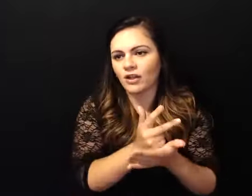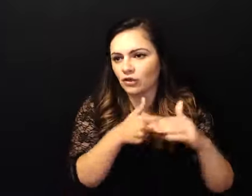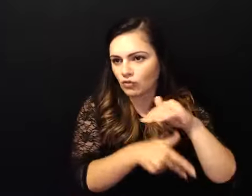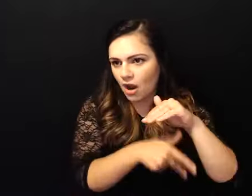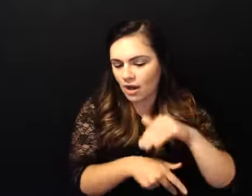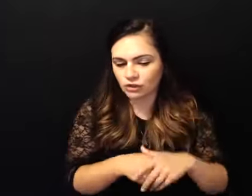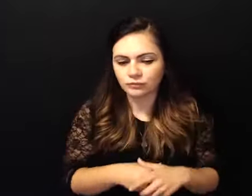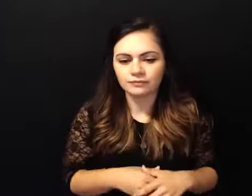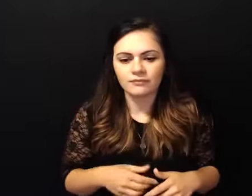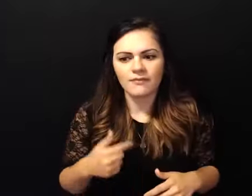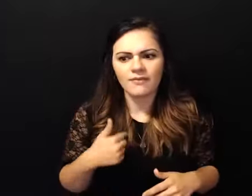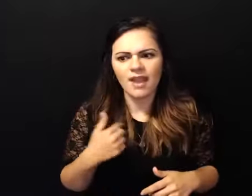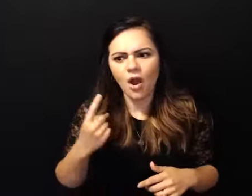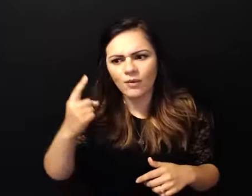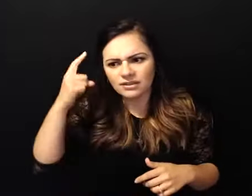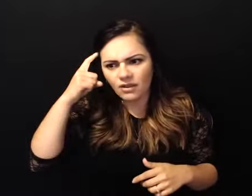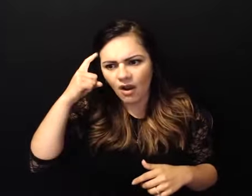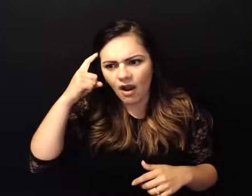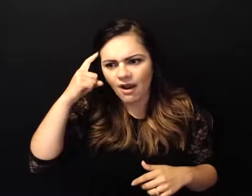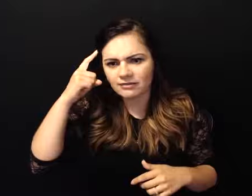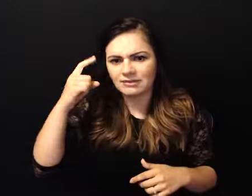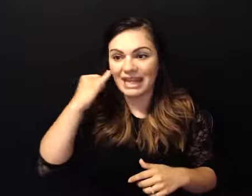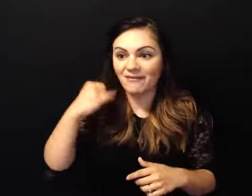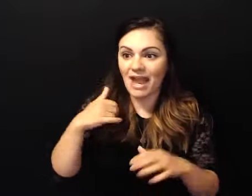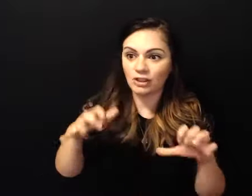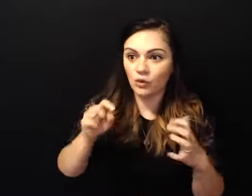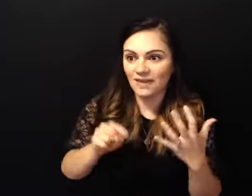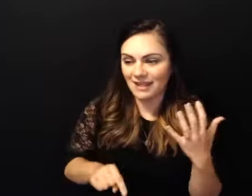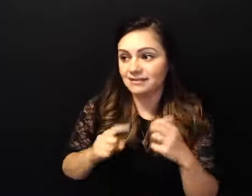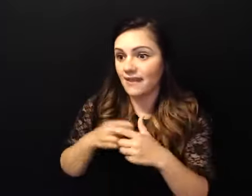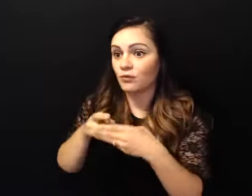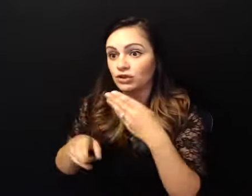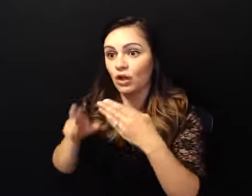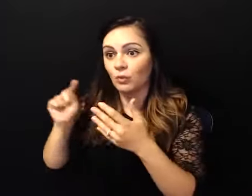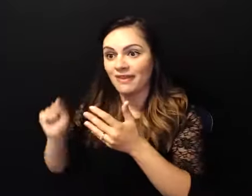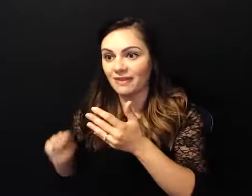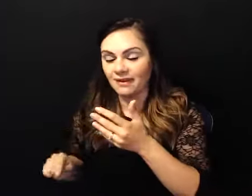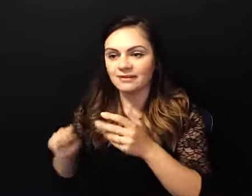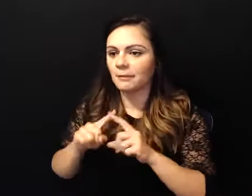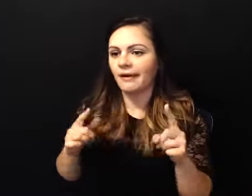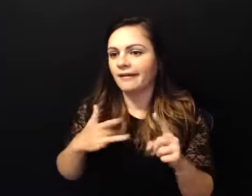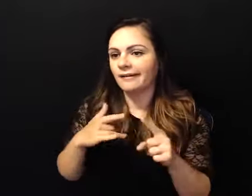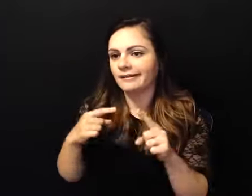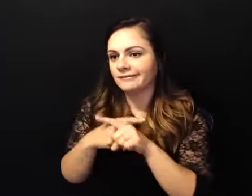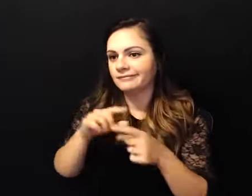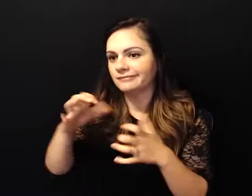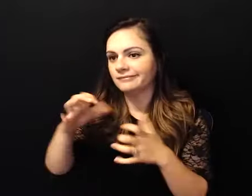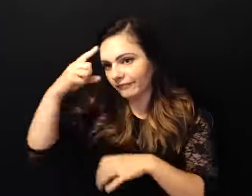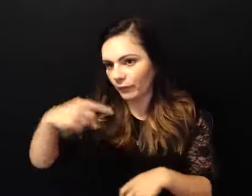be abc and that is just never typically how it happened so in my mind i was like i'm gonna uh you know i want to stay drinking